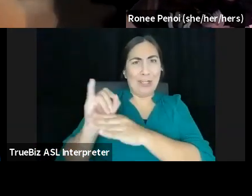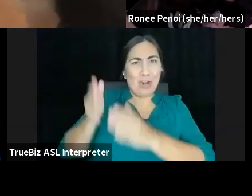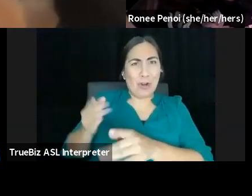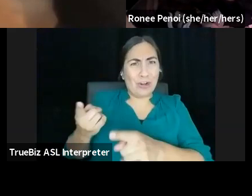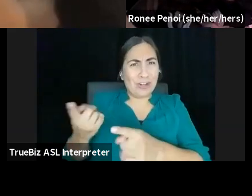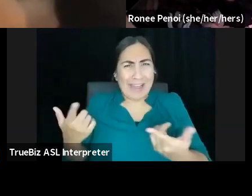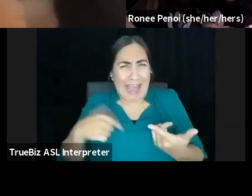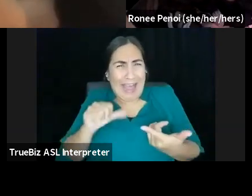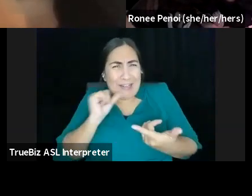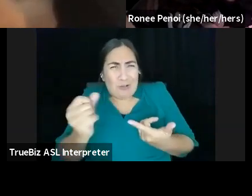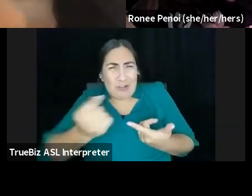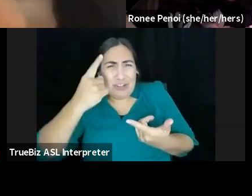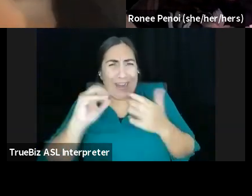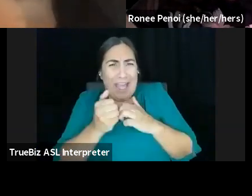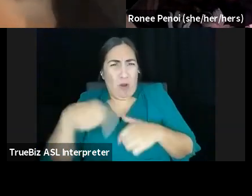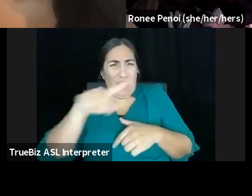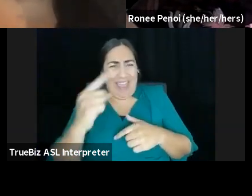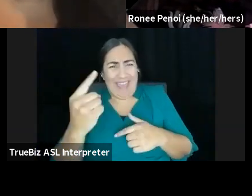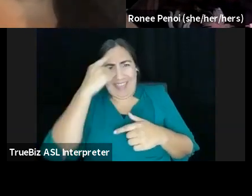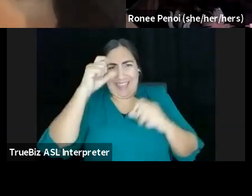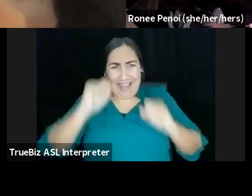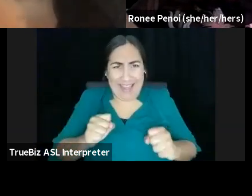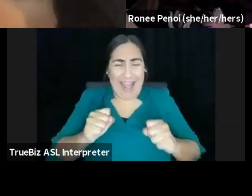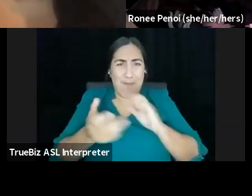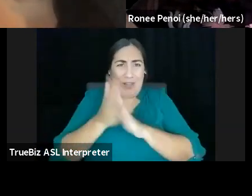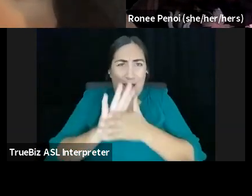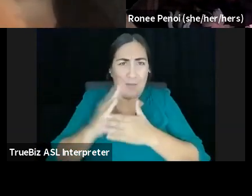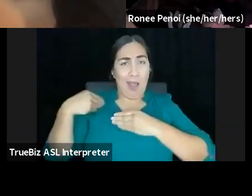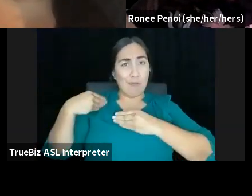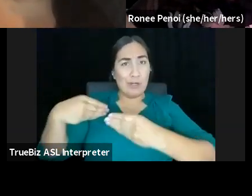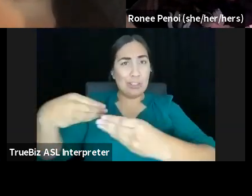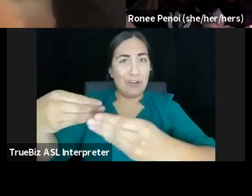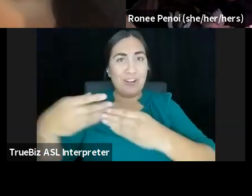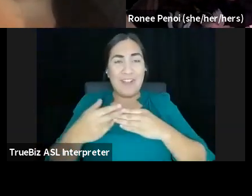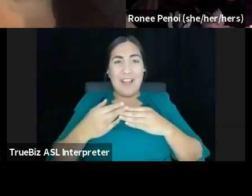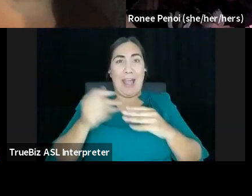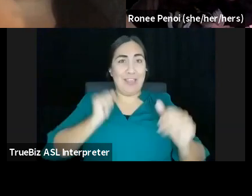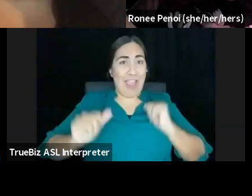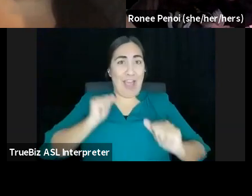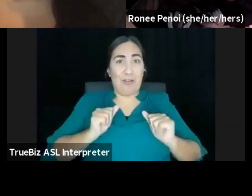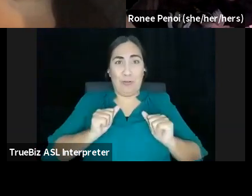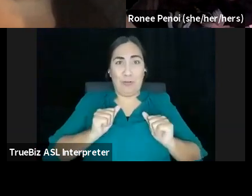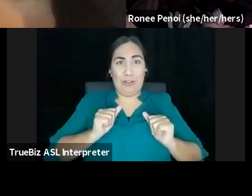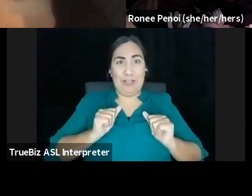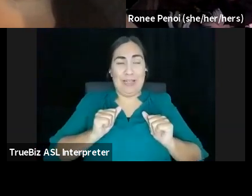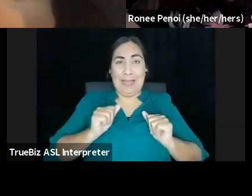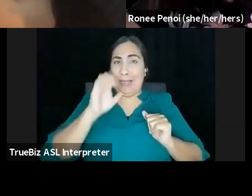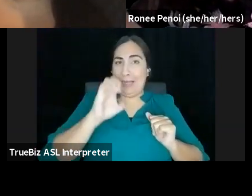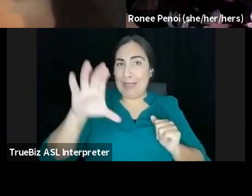be a regenerative theatrical ecosystem when the wealth, uh, when the